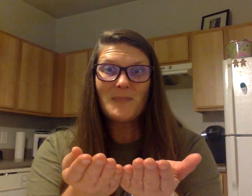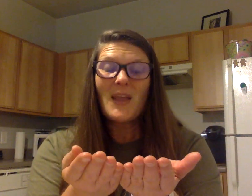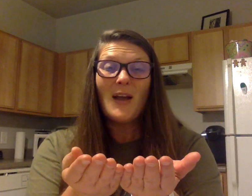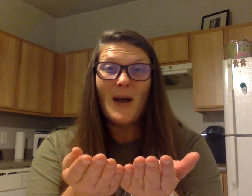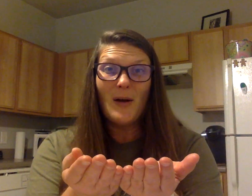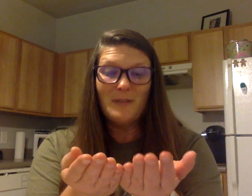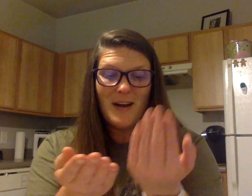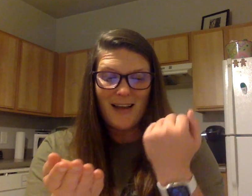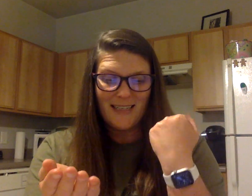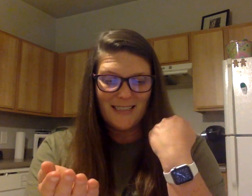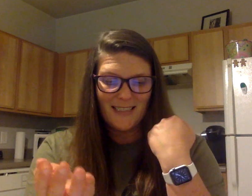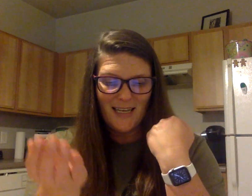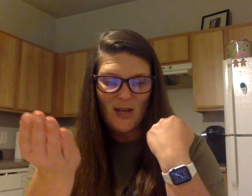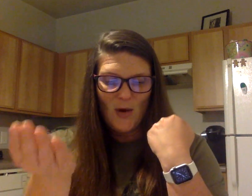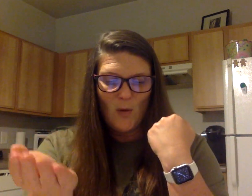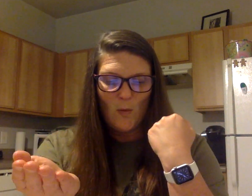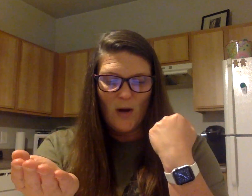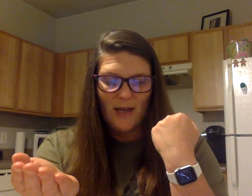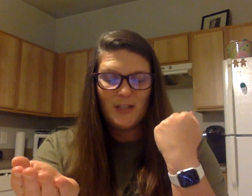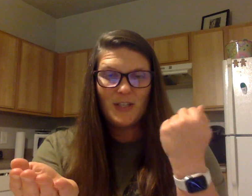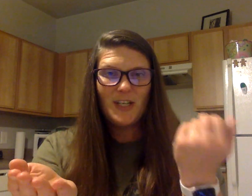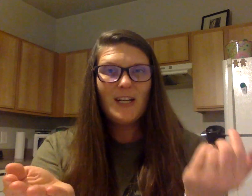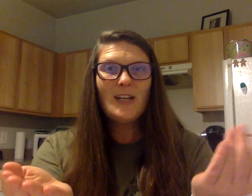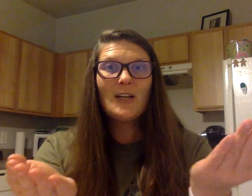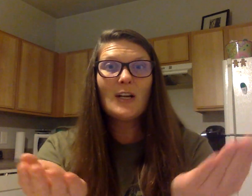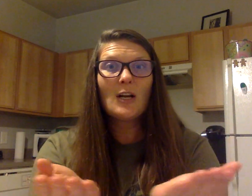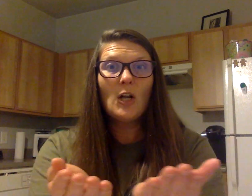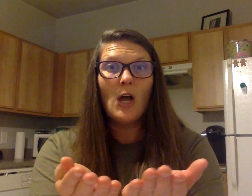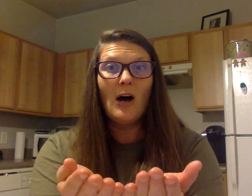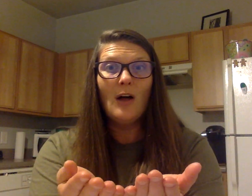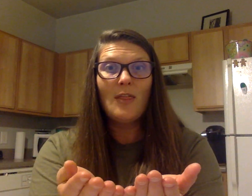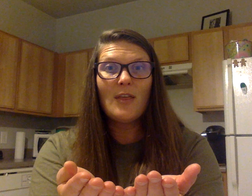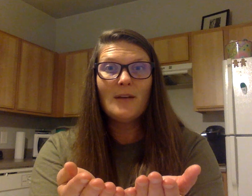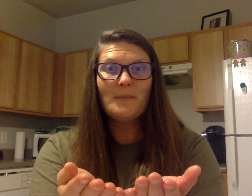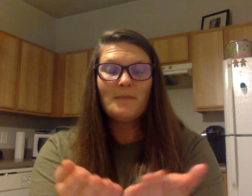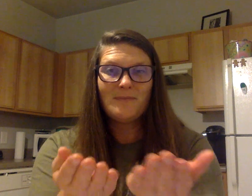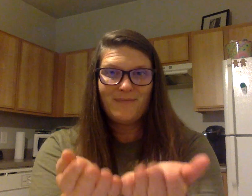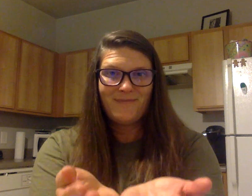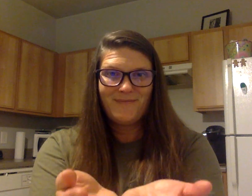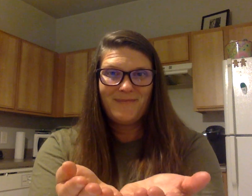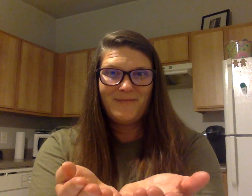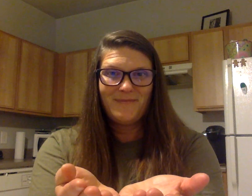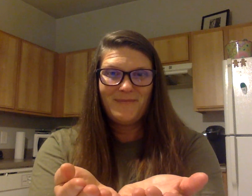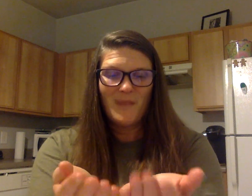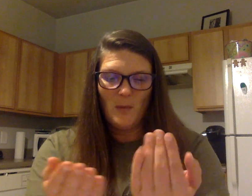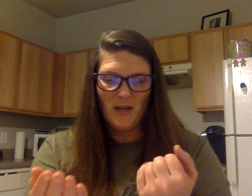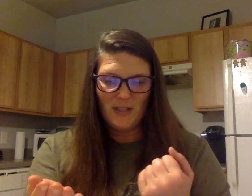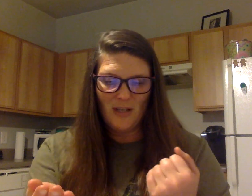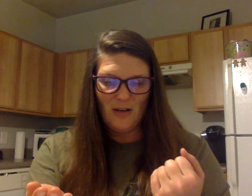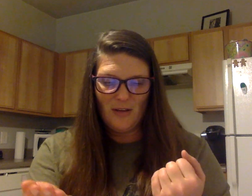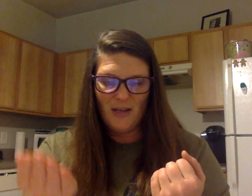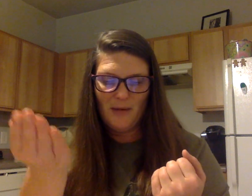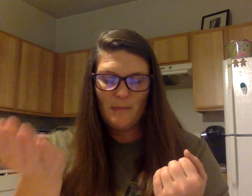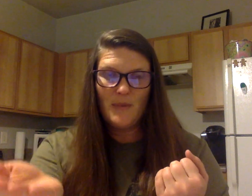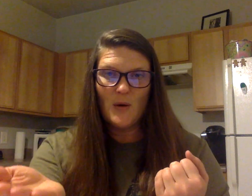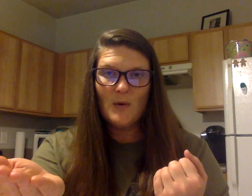Overnight. Wash. Cloth. Washcloth. Milk.